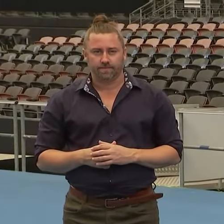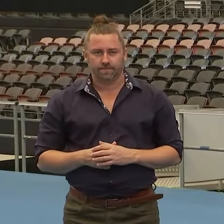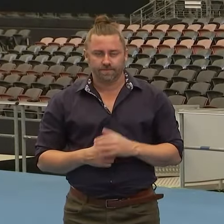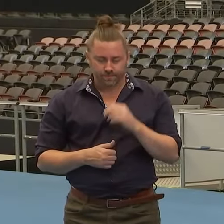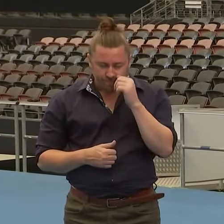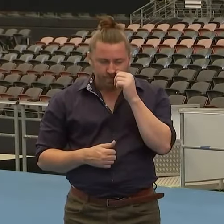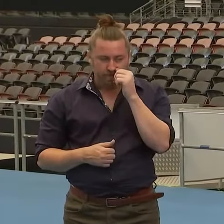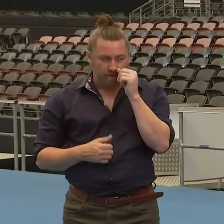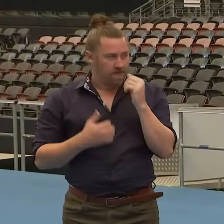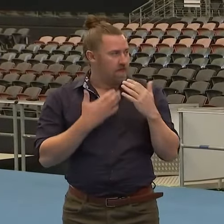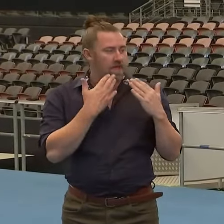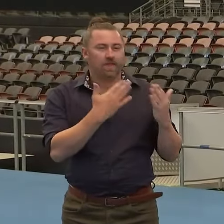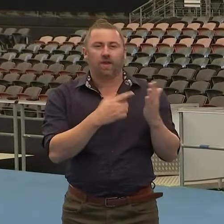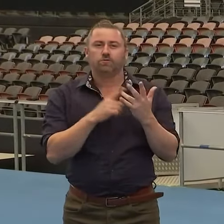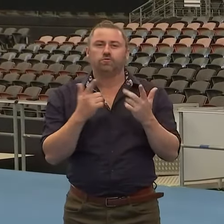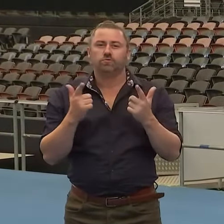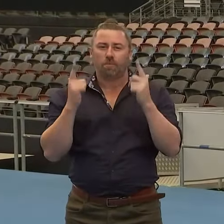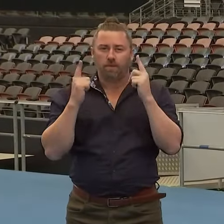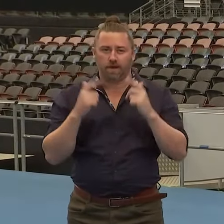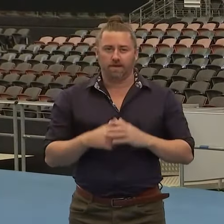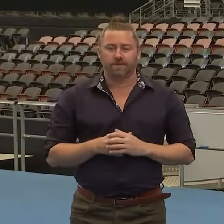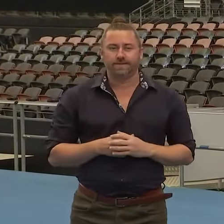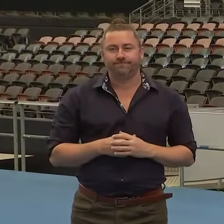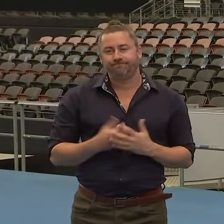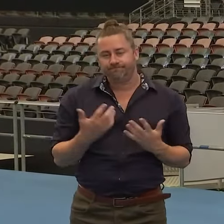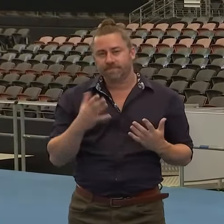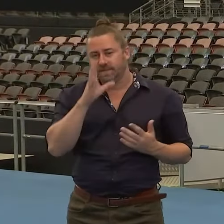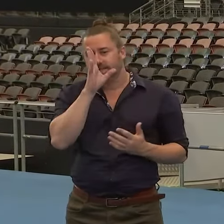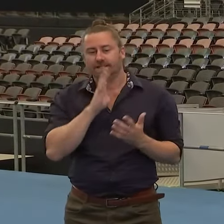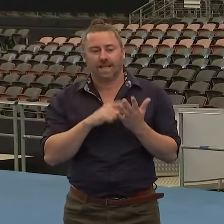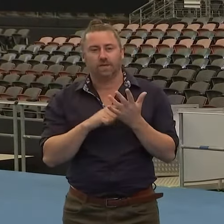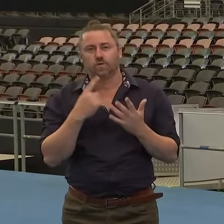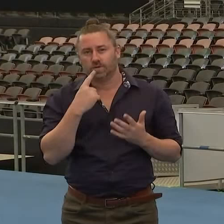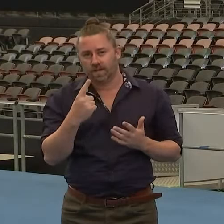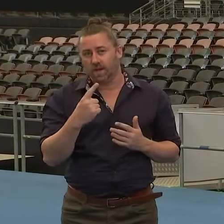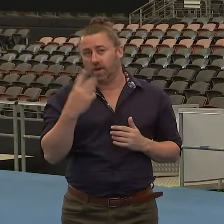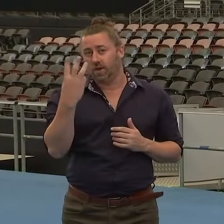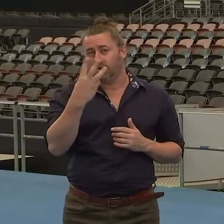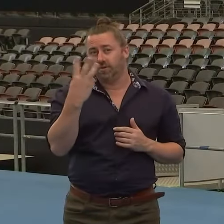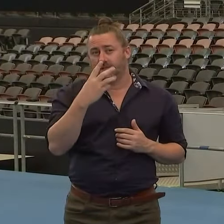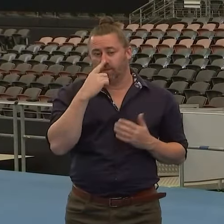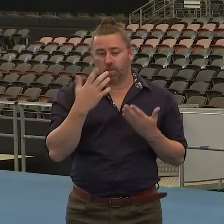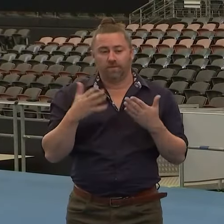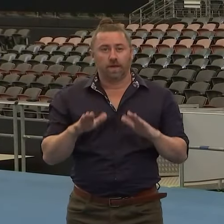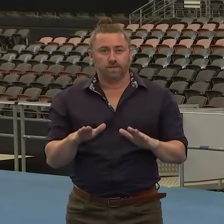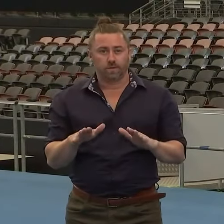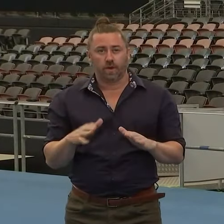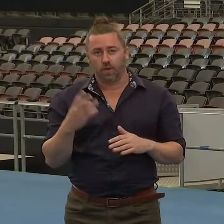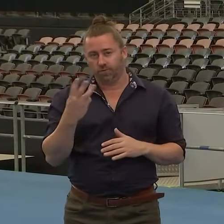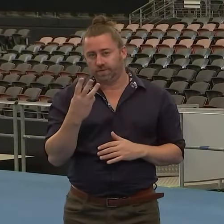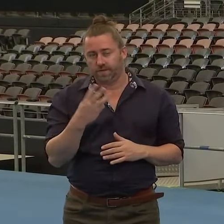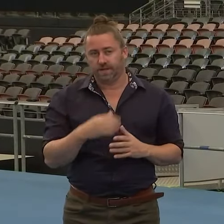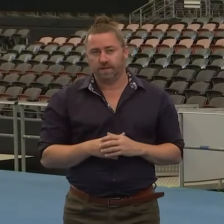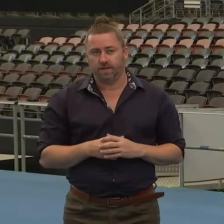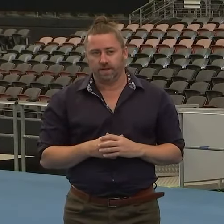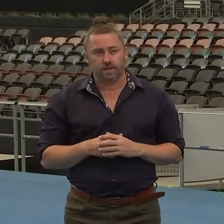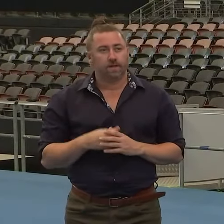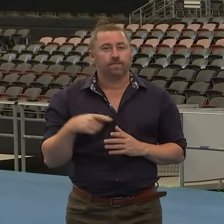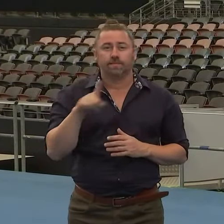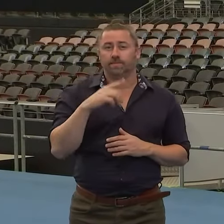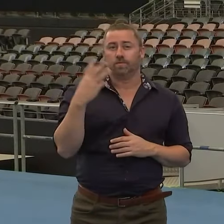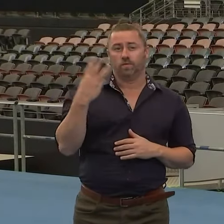So, you very much, Premier. So, sadly, today we have 13 deaths to report. So, these are 13